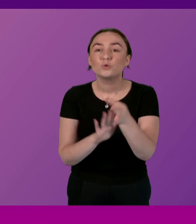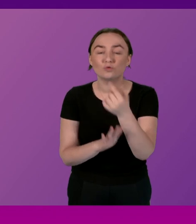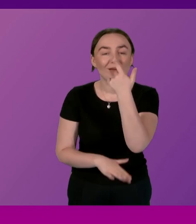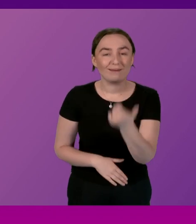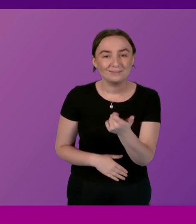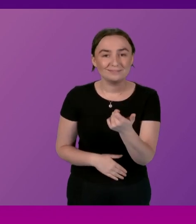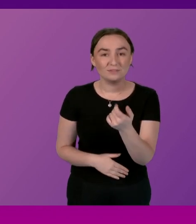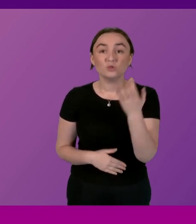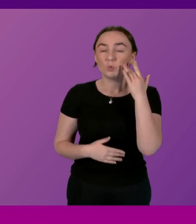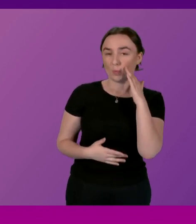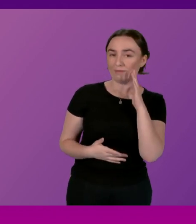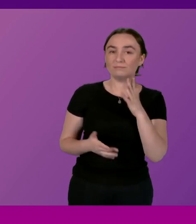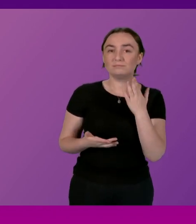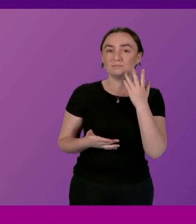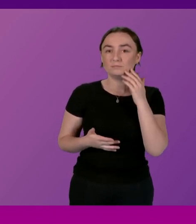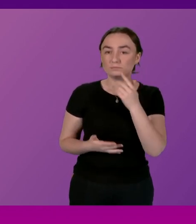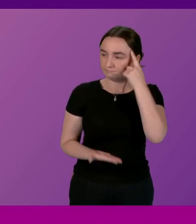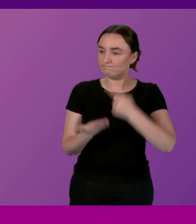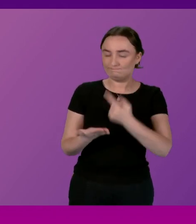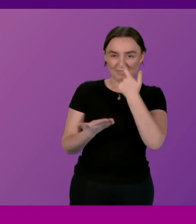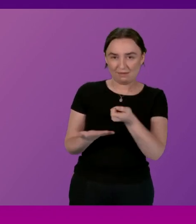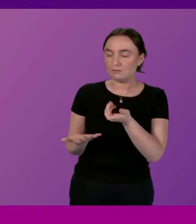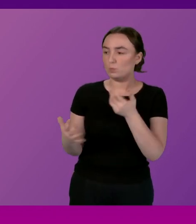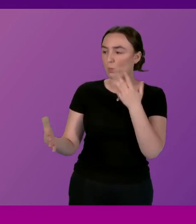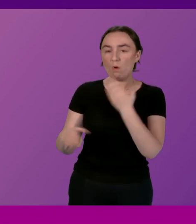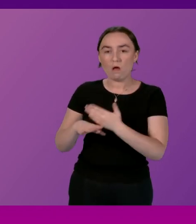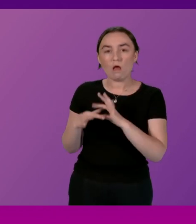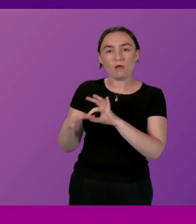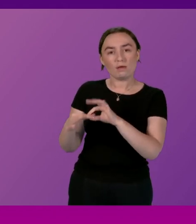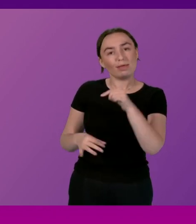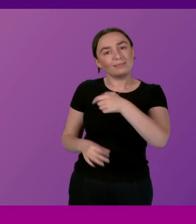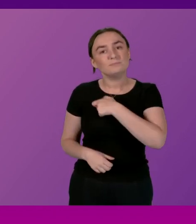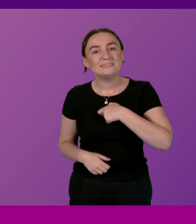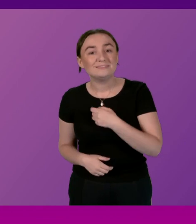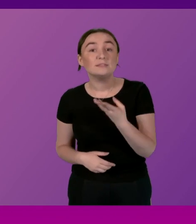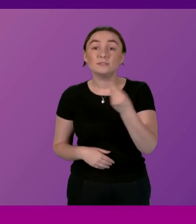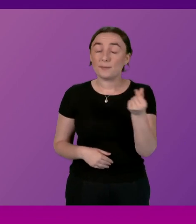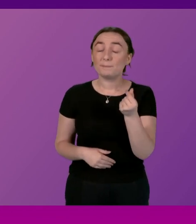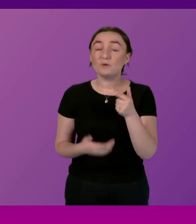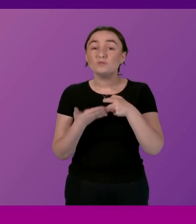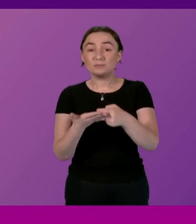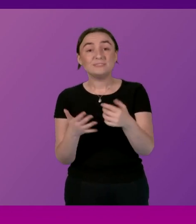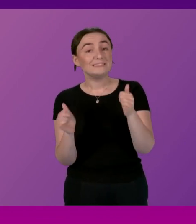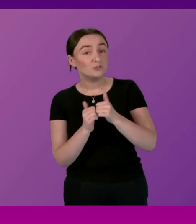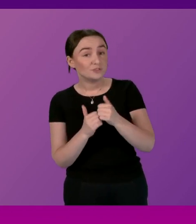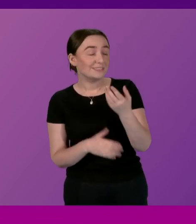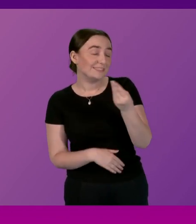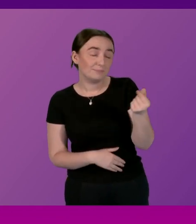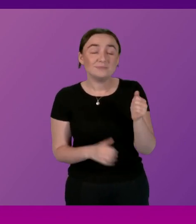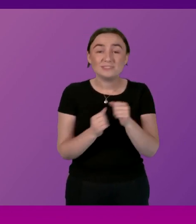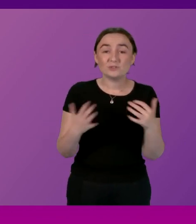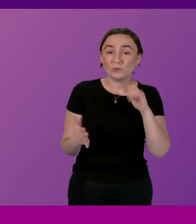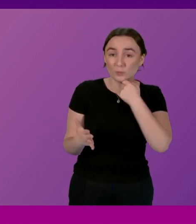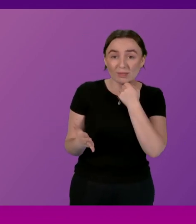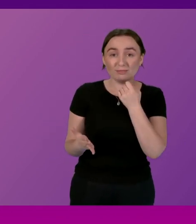guarantee to Martin Whitfield that we'll engage constructively. may be some recommendations that we agree with, some that we disagree with, but we'll be upfront about